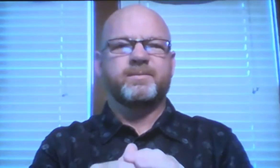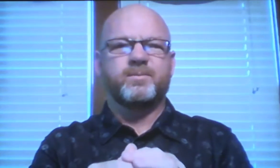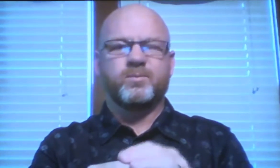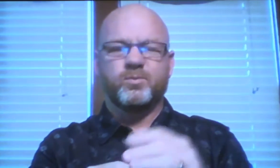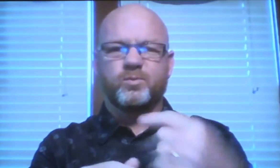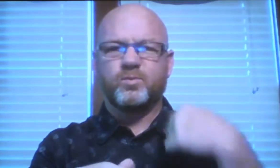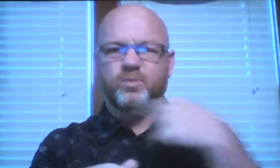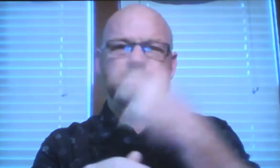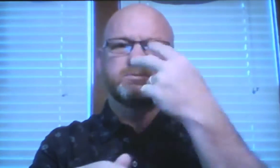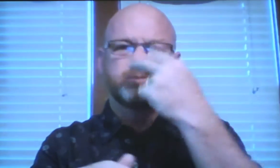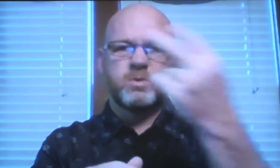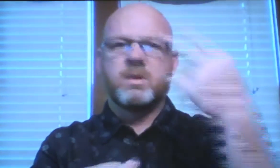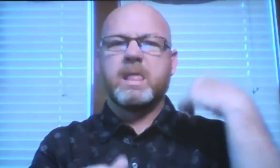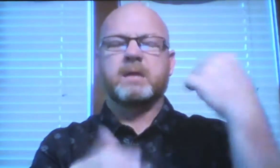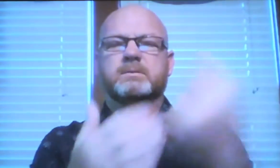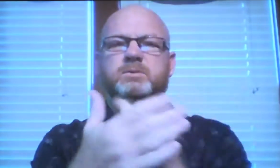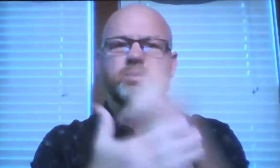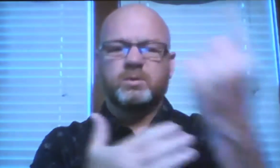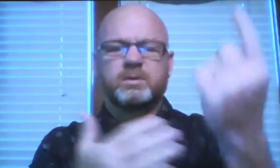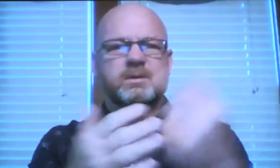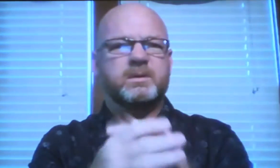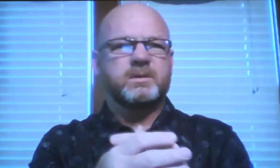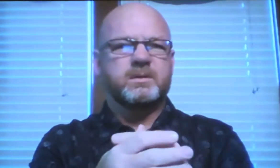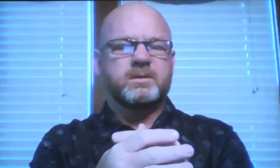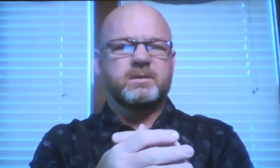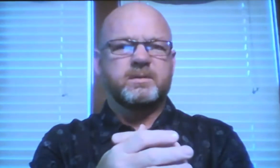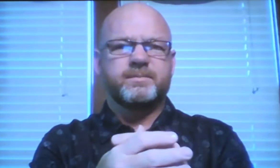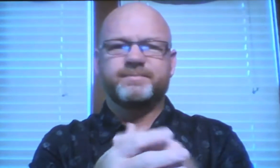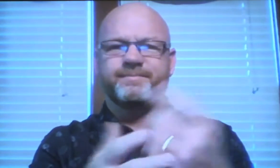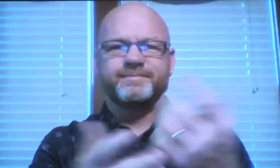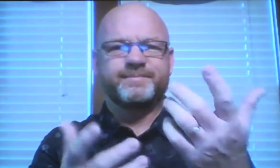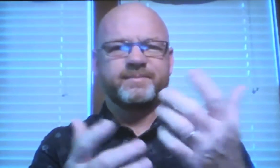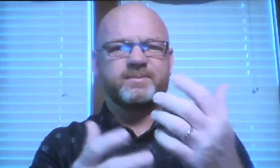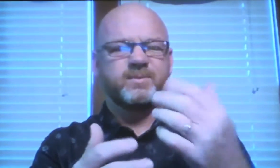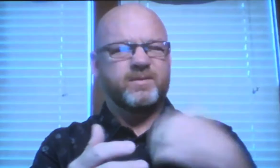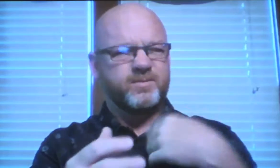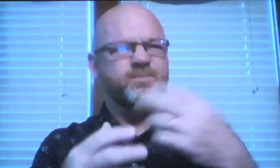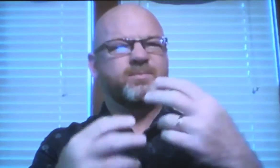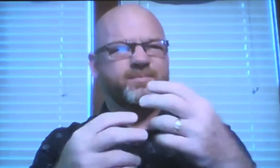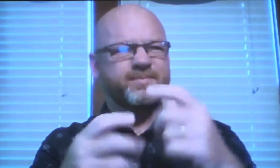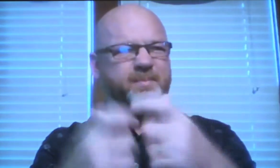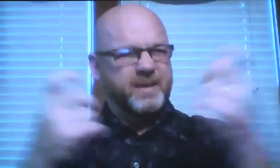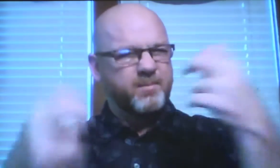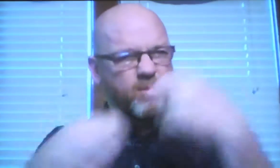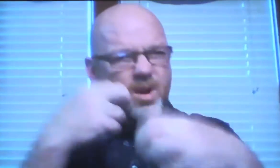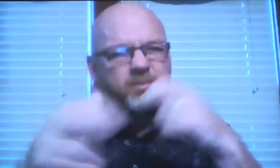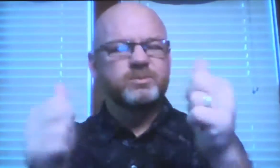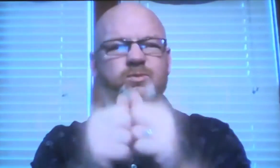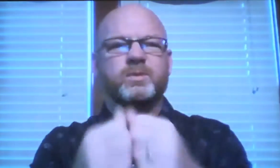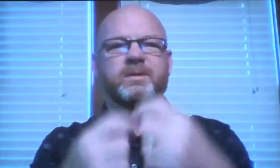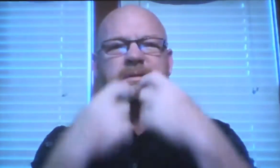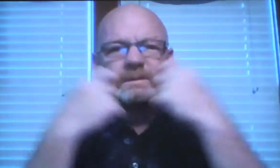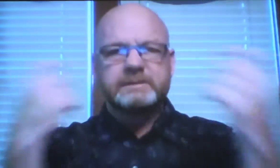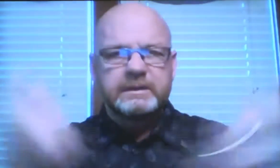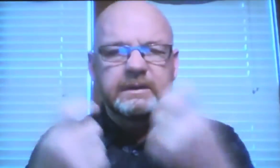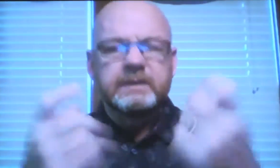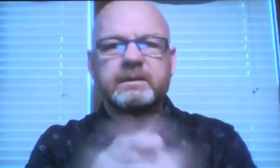fell away from God. And what we saw last week, that caused big